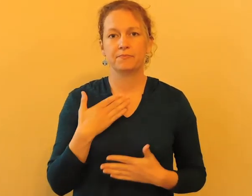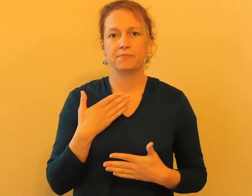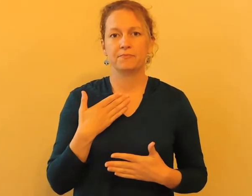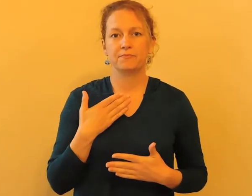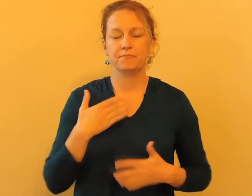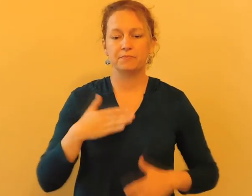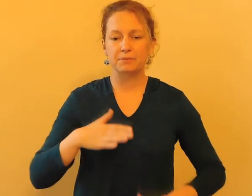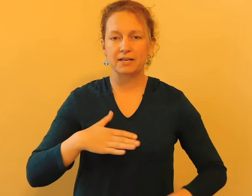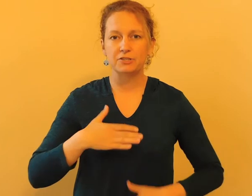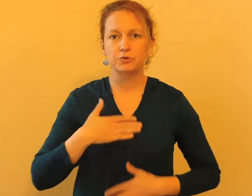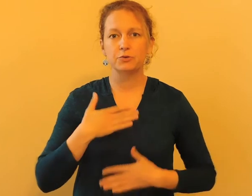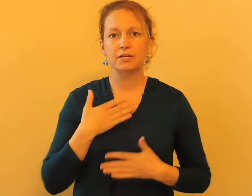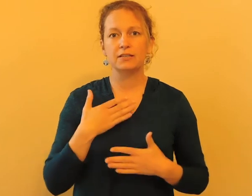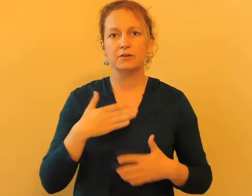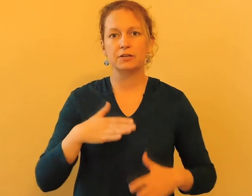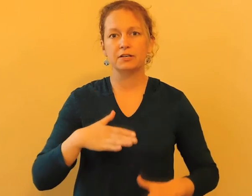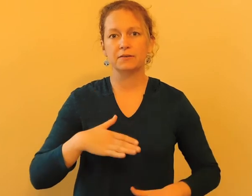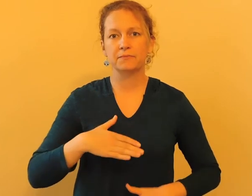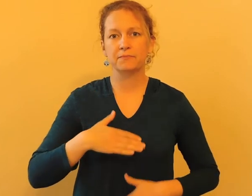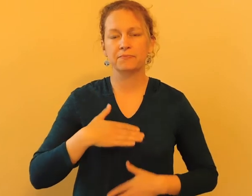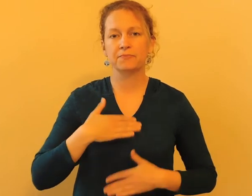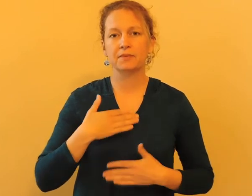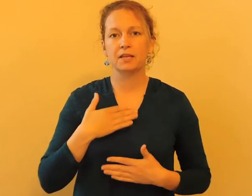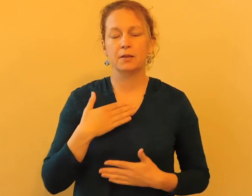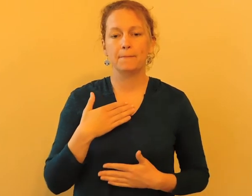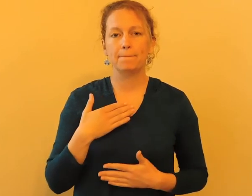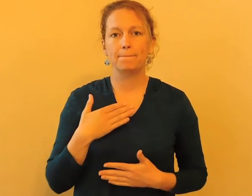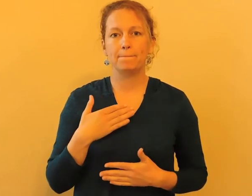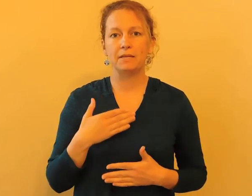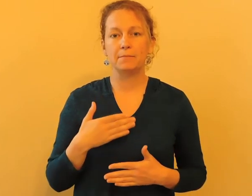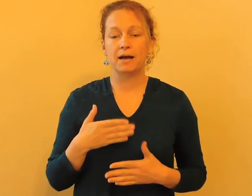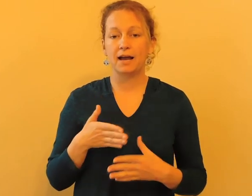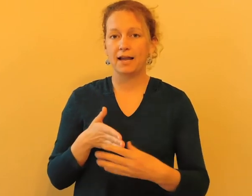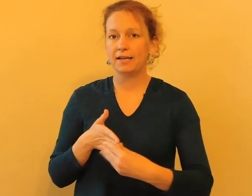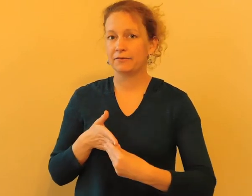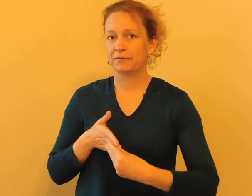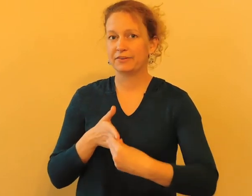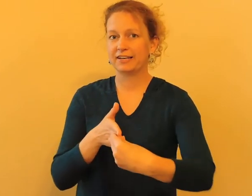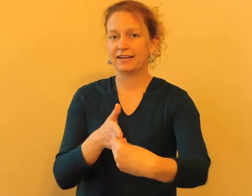Be my joy, Lord. Be my joy, Lord.